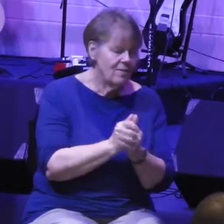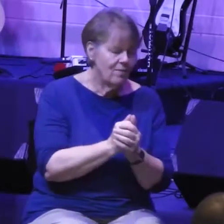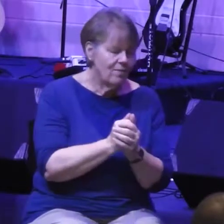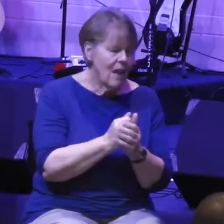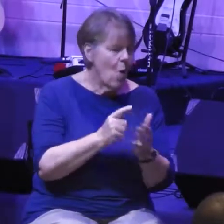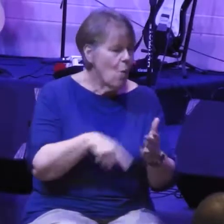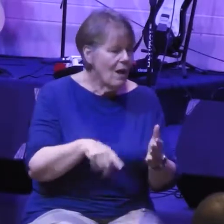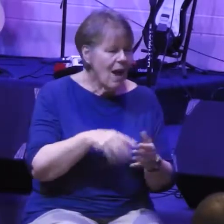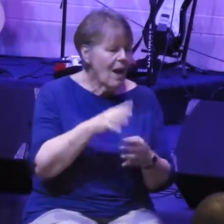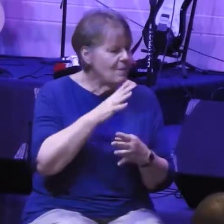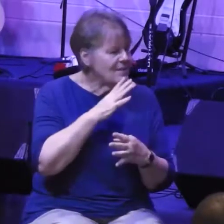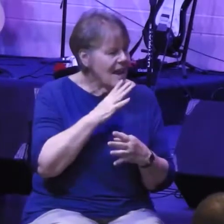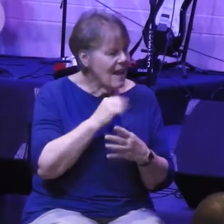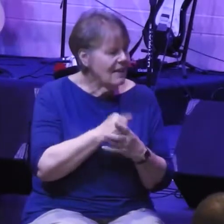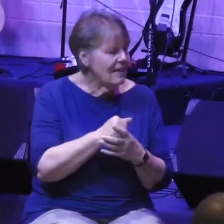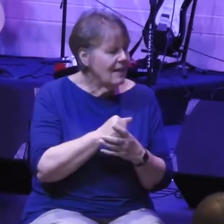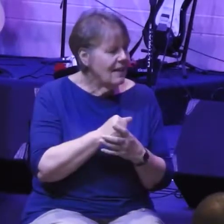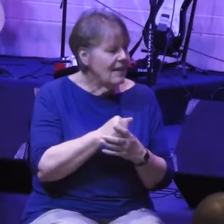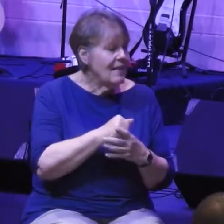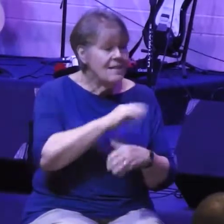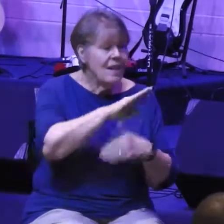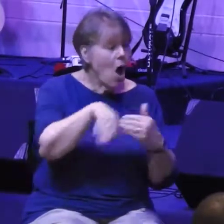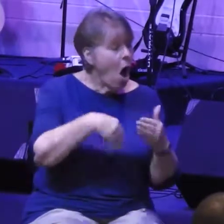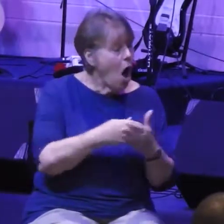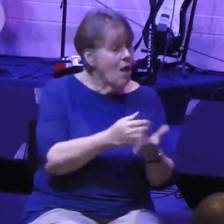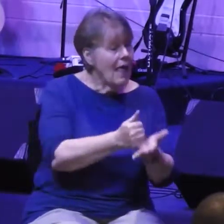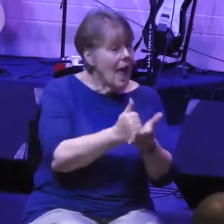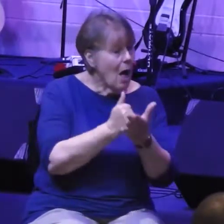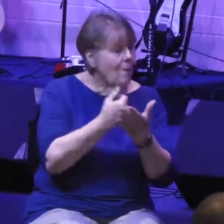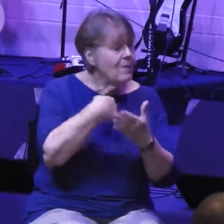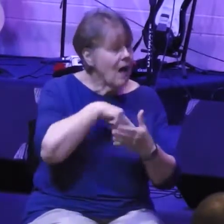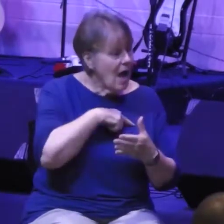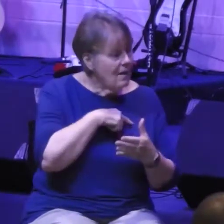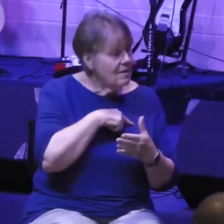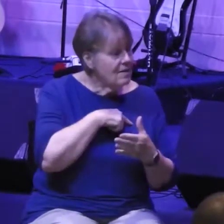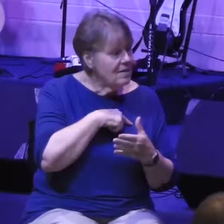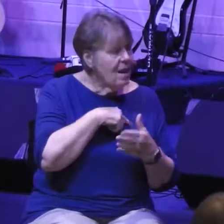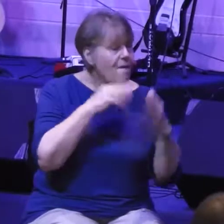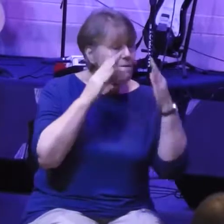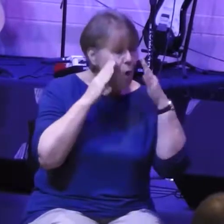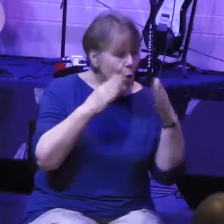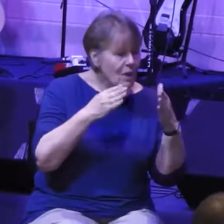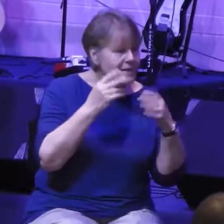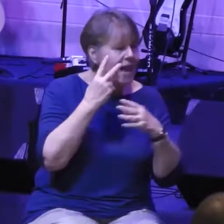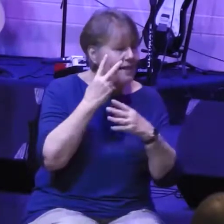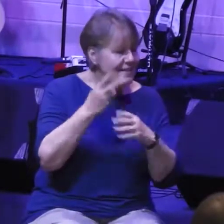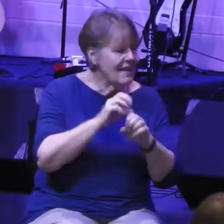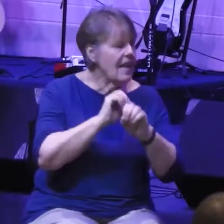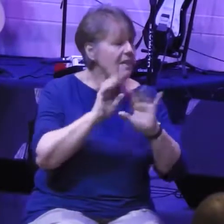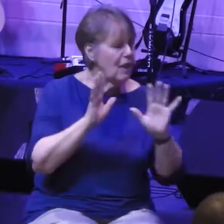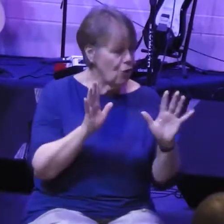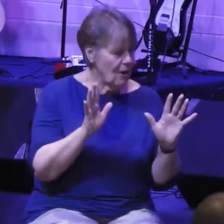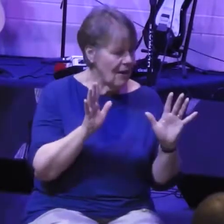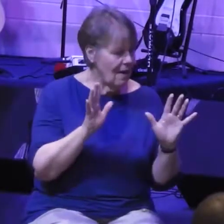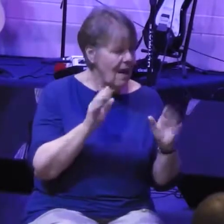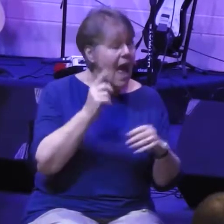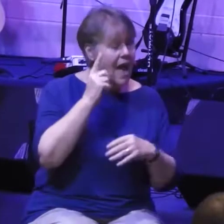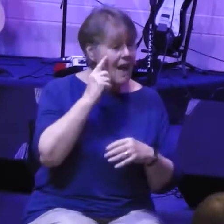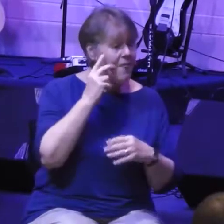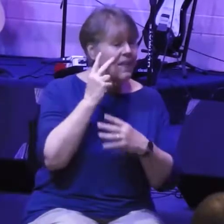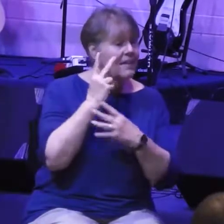It's all focused on helping us see clearly. And I think that seeing clearly